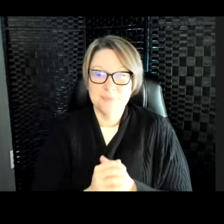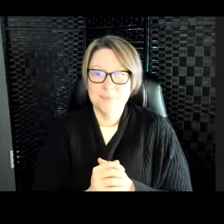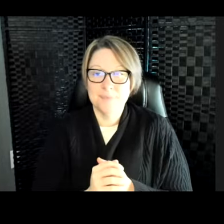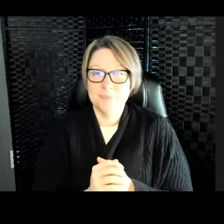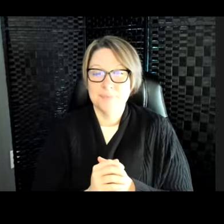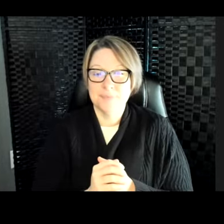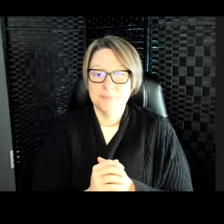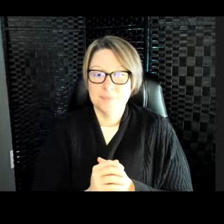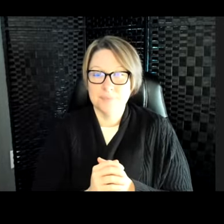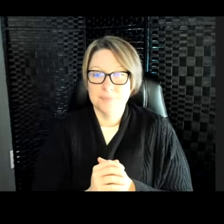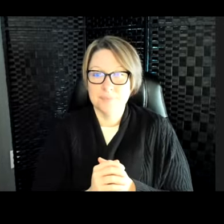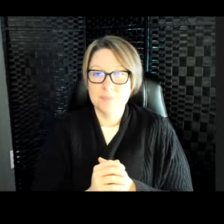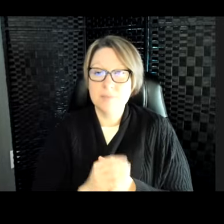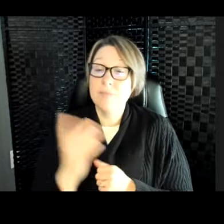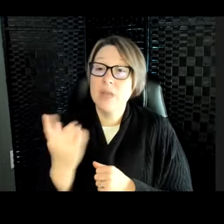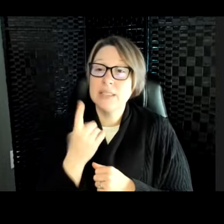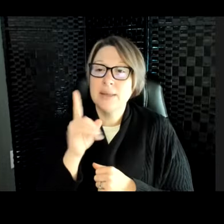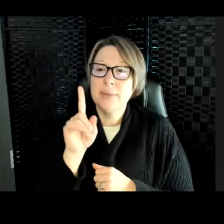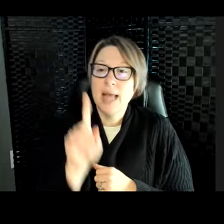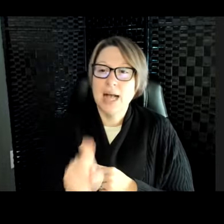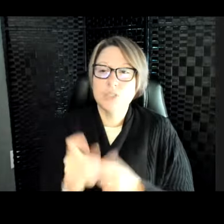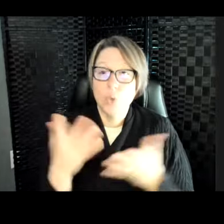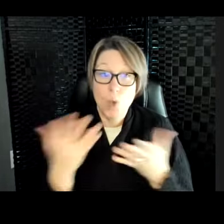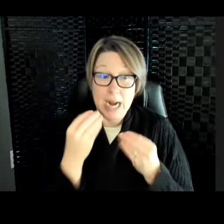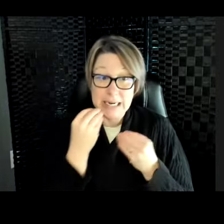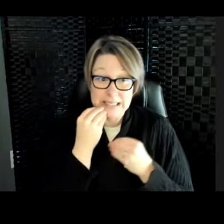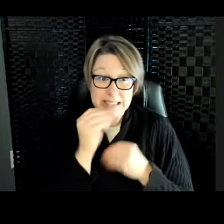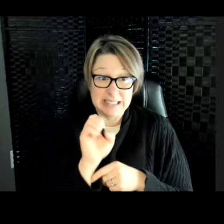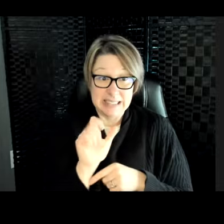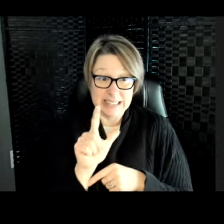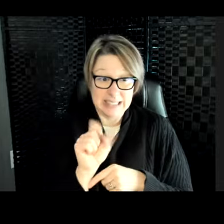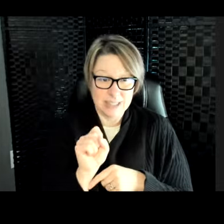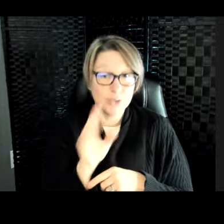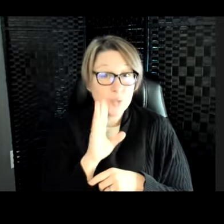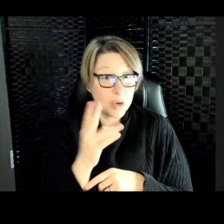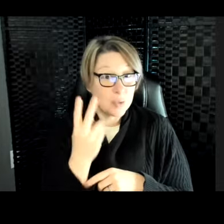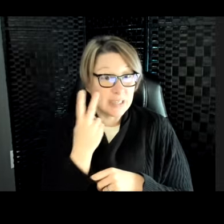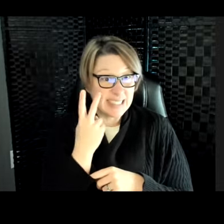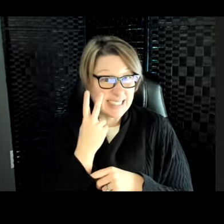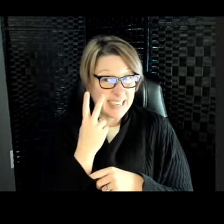Somebody asked, what eats them? We will see what eats them in just one second.